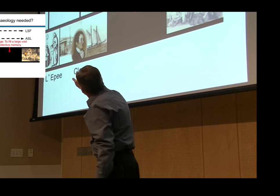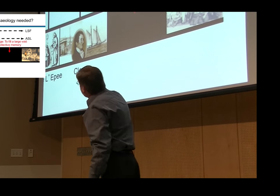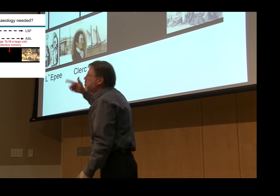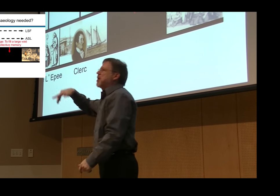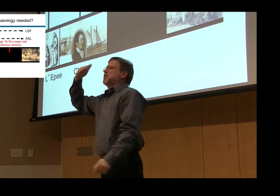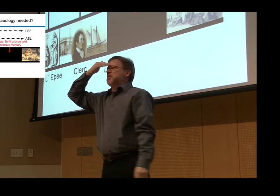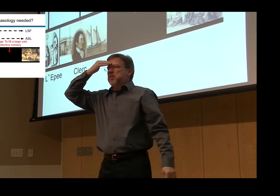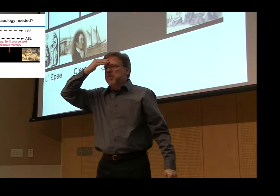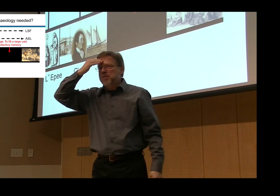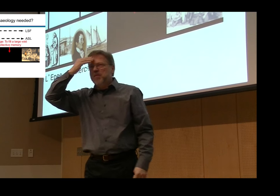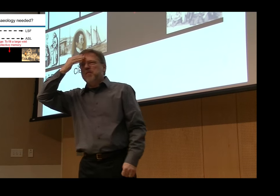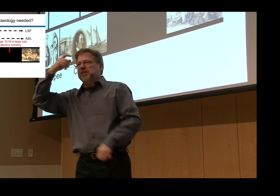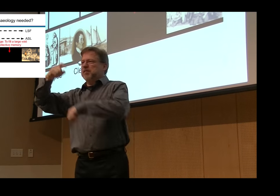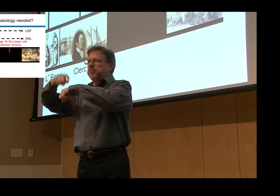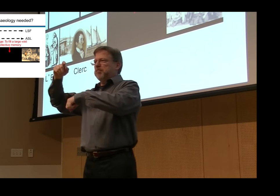recognized by the generations.